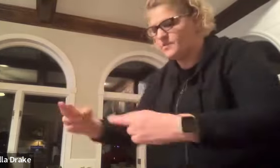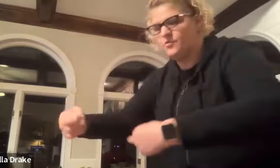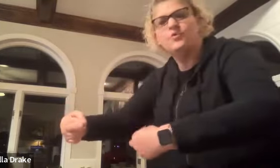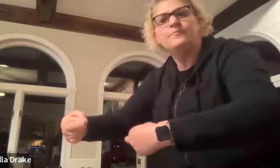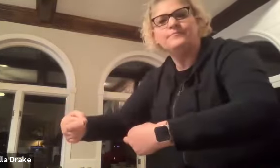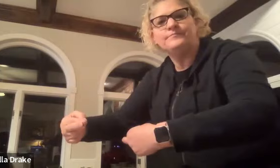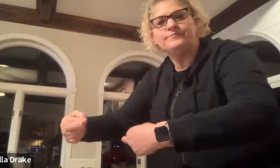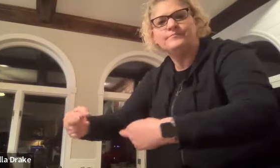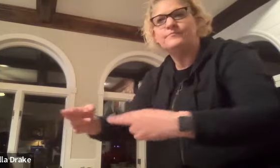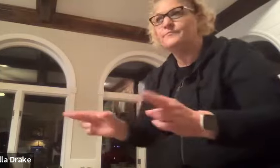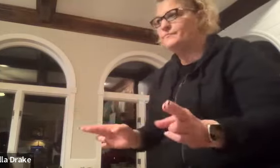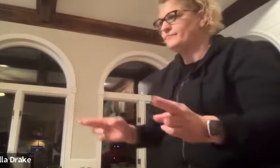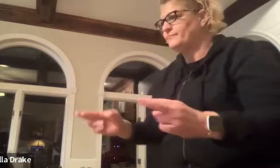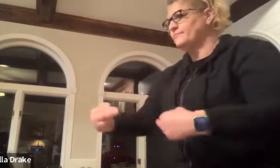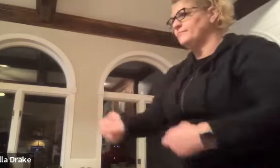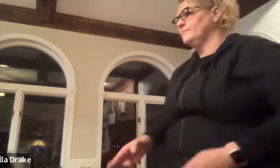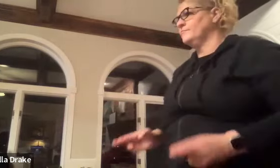room no matter which way you go on this one